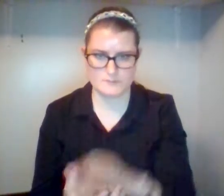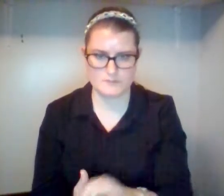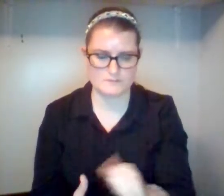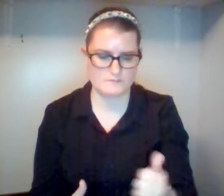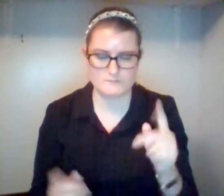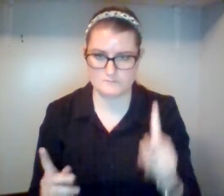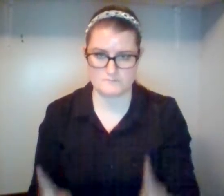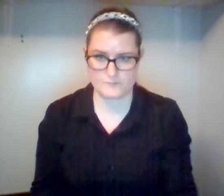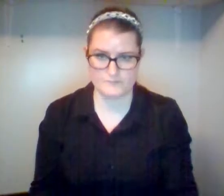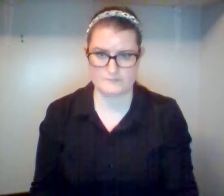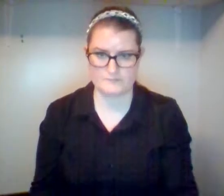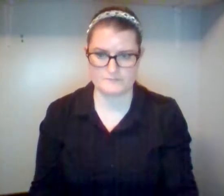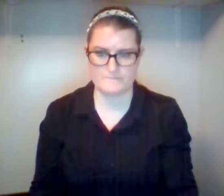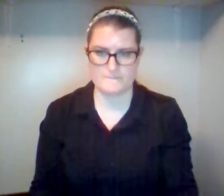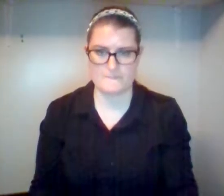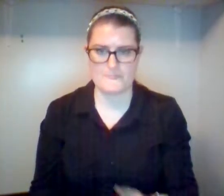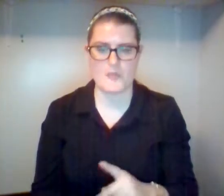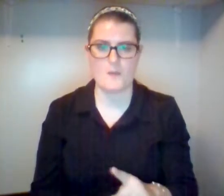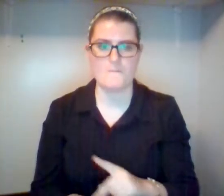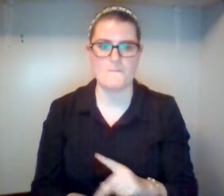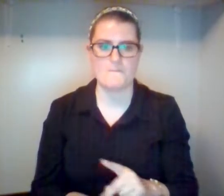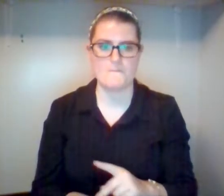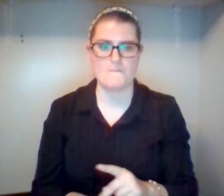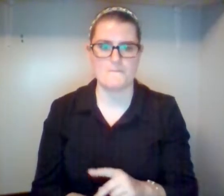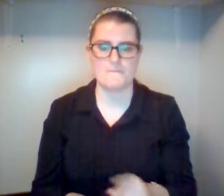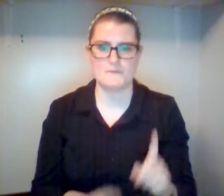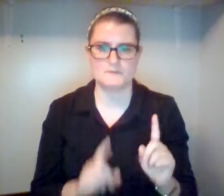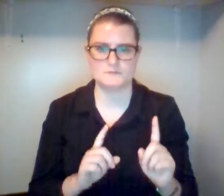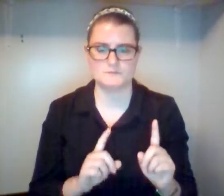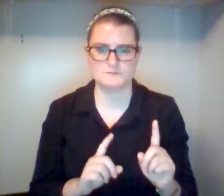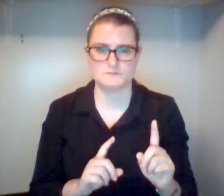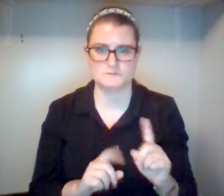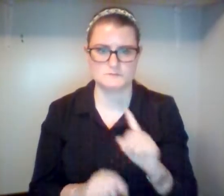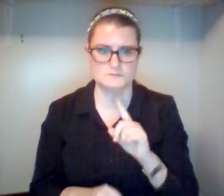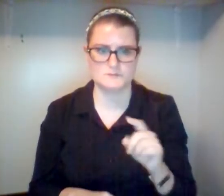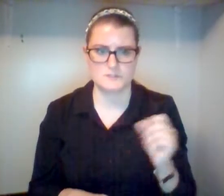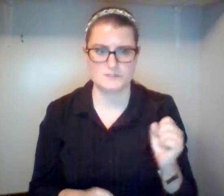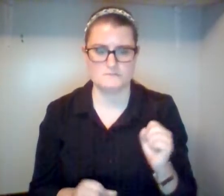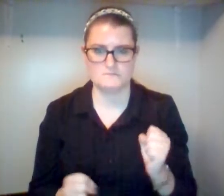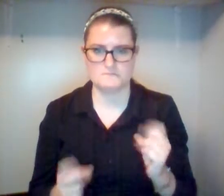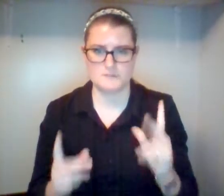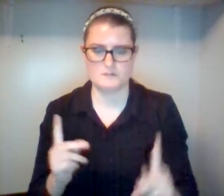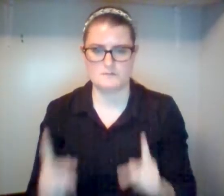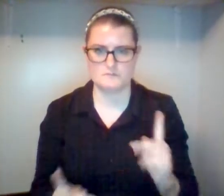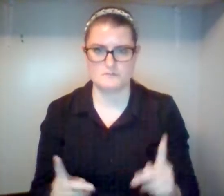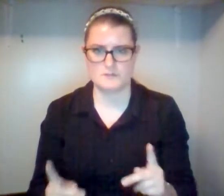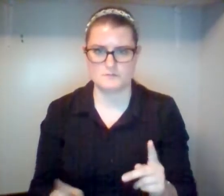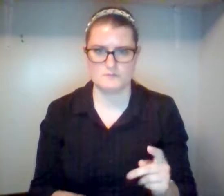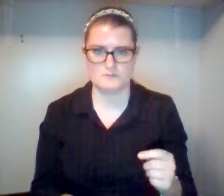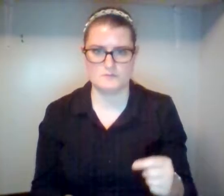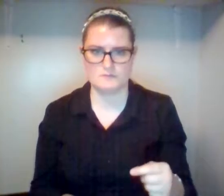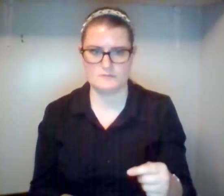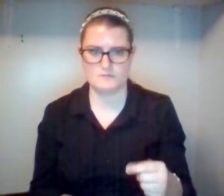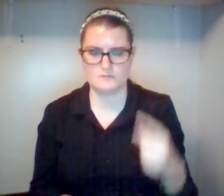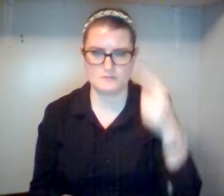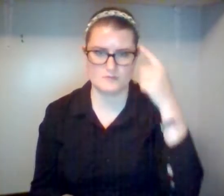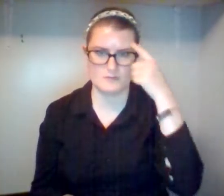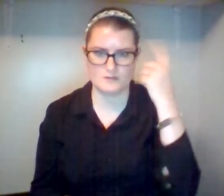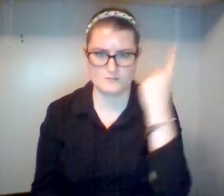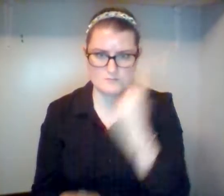that they not think you're out of your mind. So that relates. 1 Peter 2.12 Keep your conduct